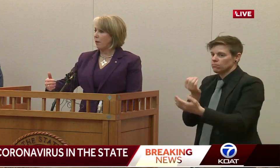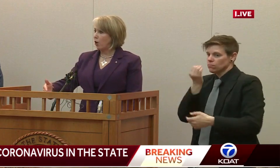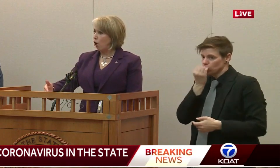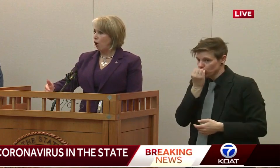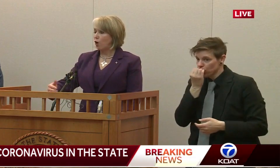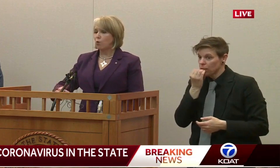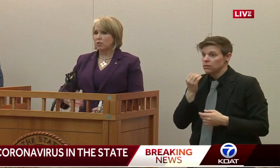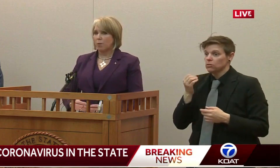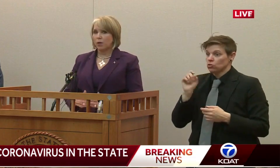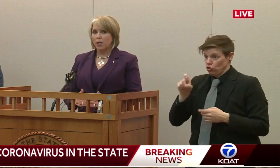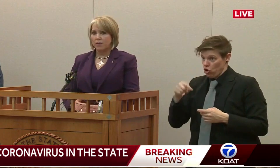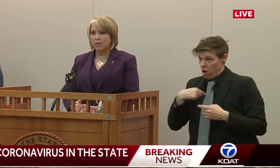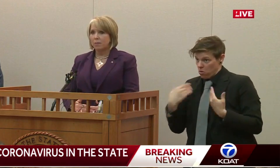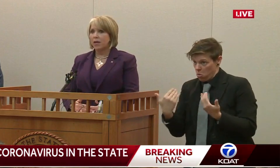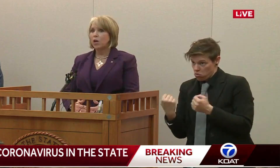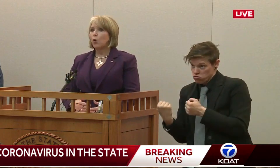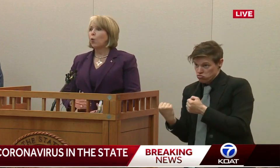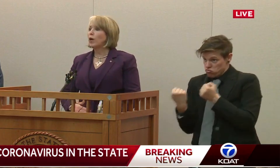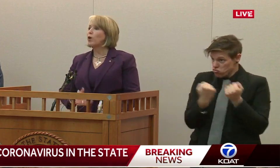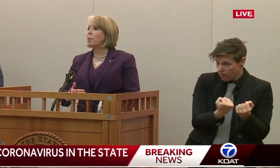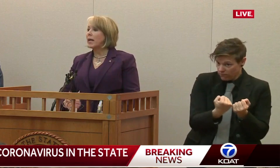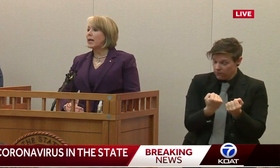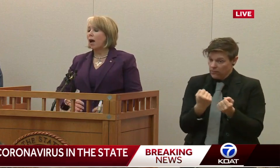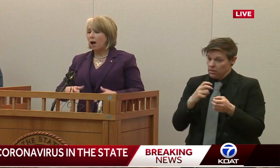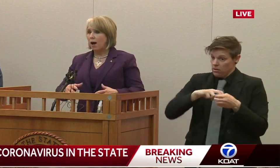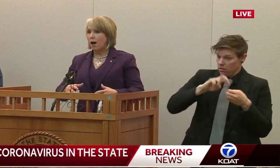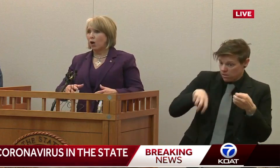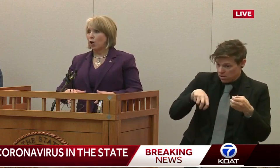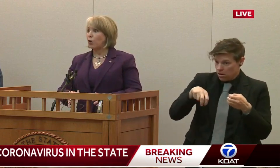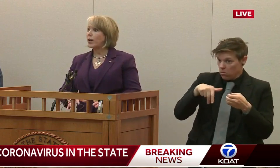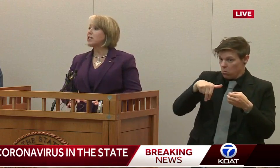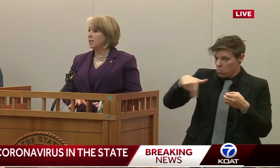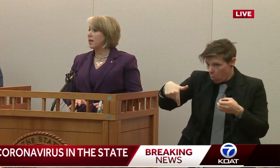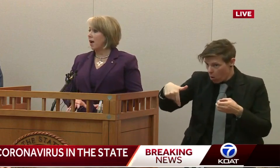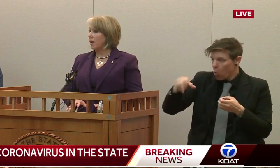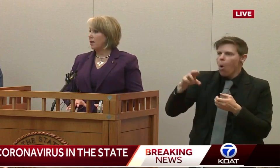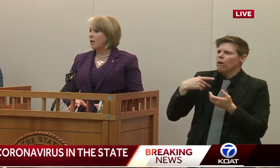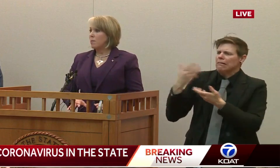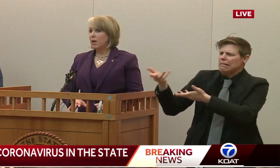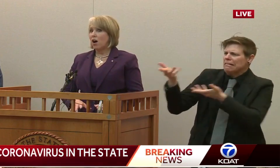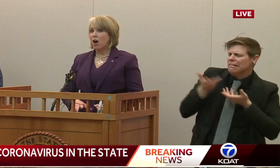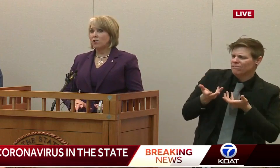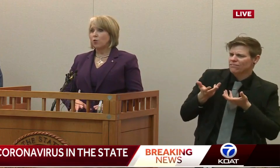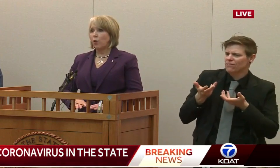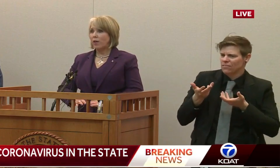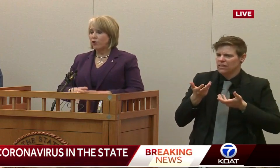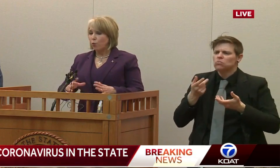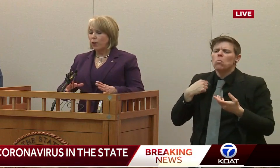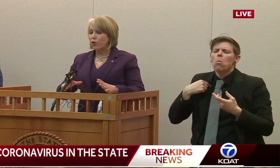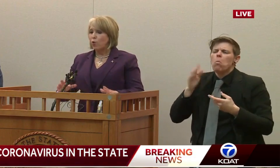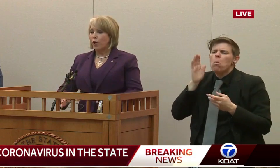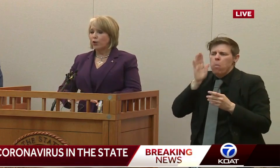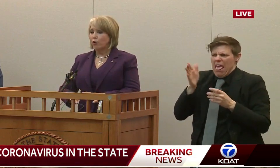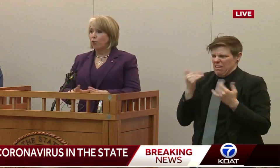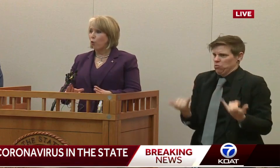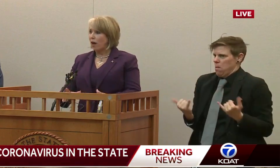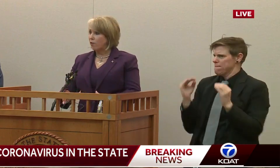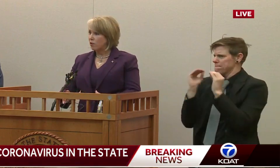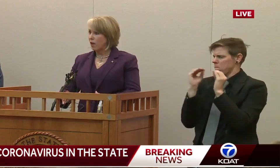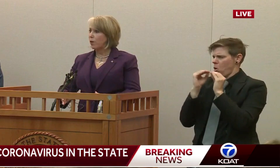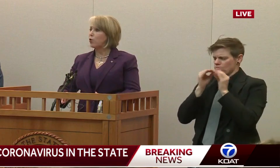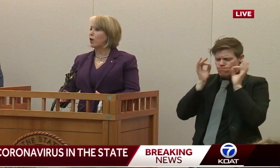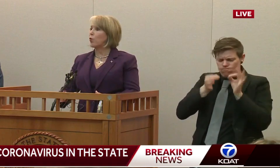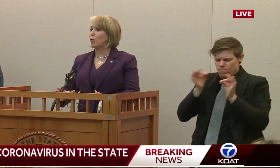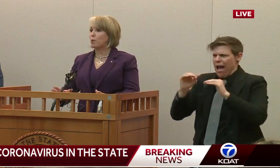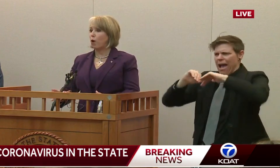Do I get out of my car? Will someone give it to me? Will be occurring today? Because we do want to do the